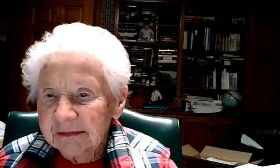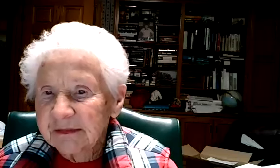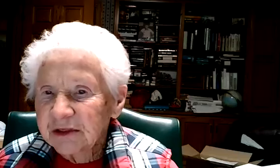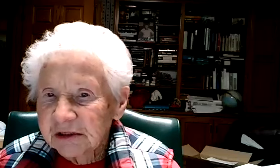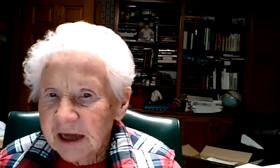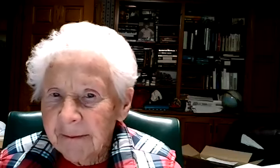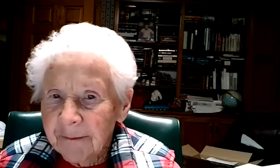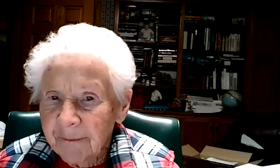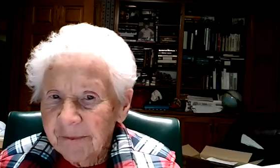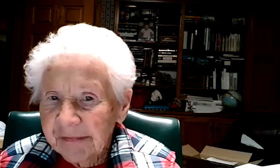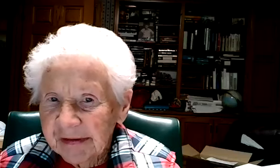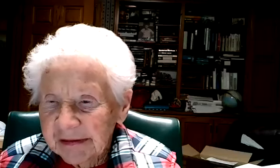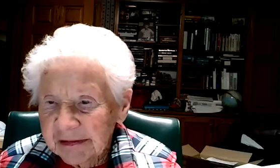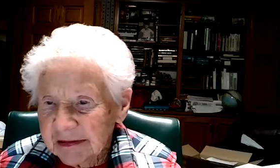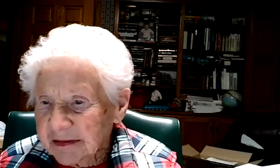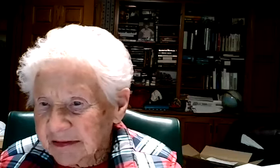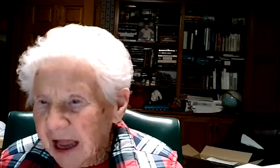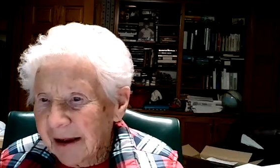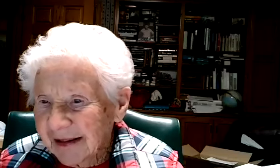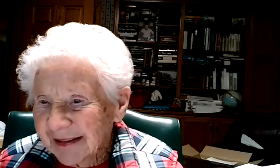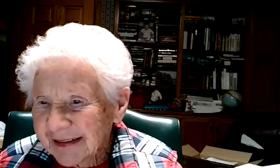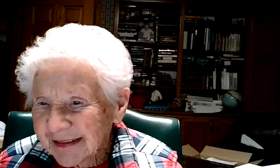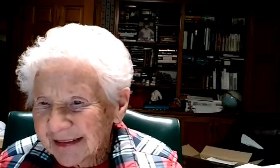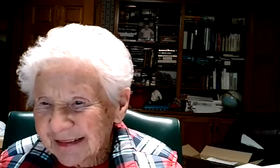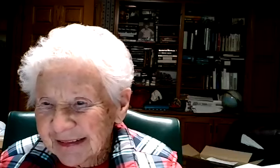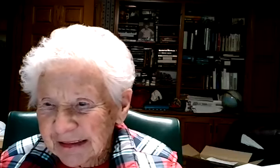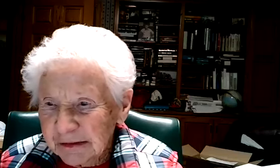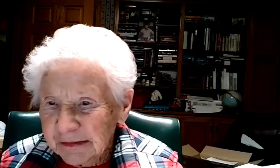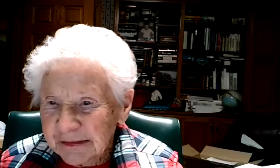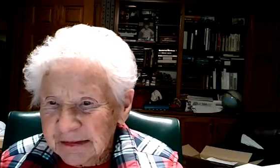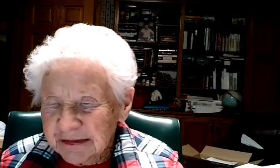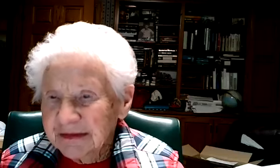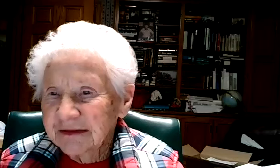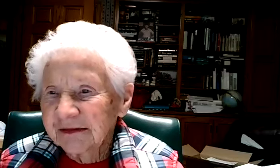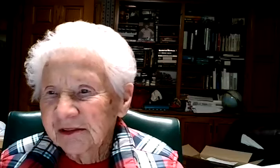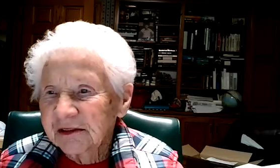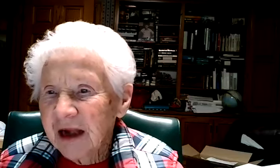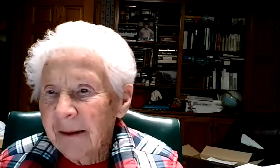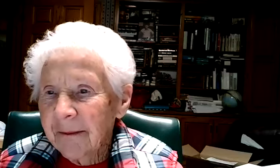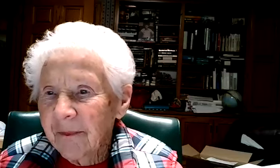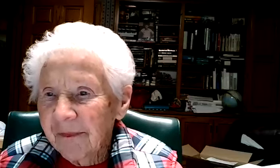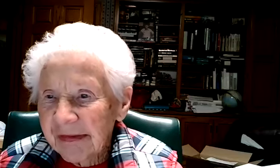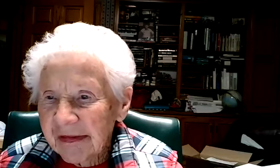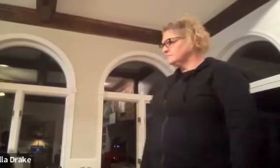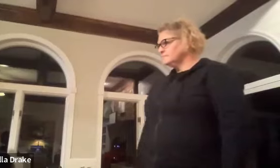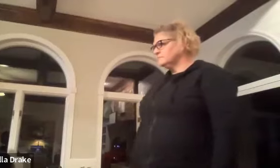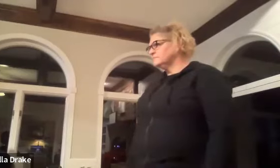yeah since a lot of stuff sounds like